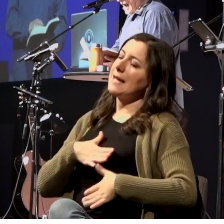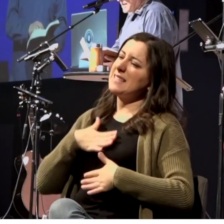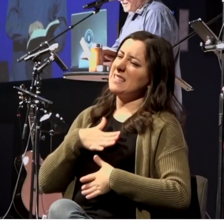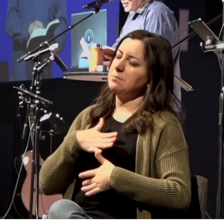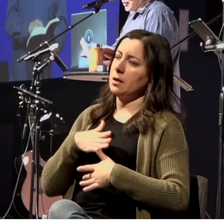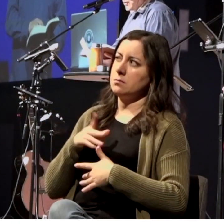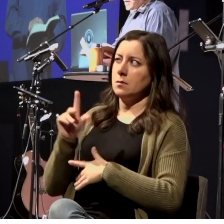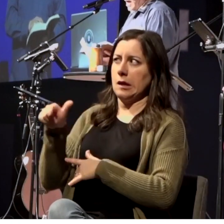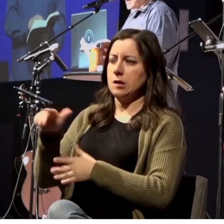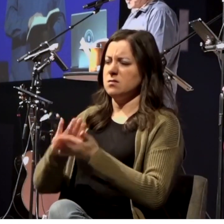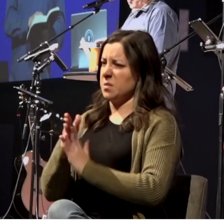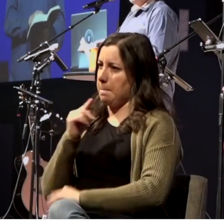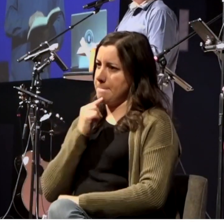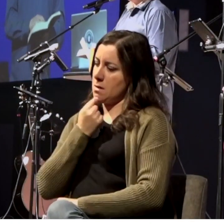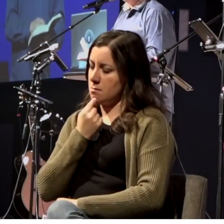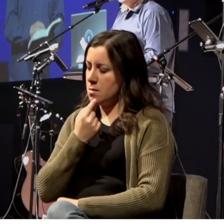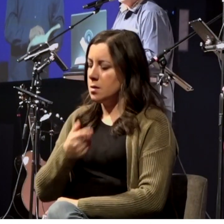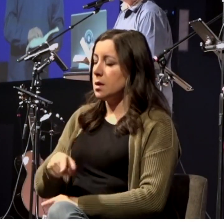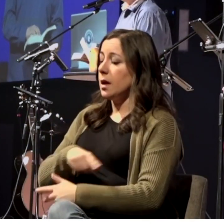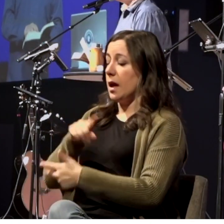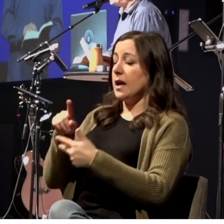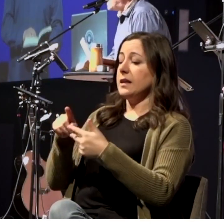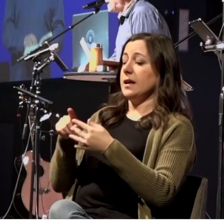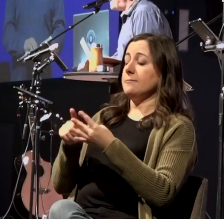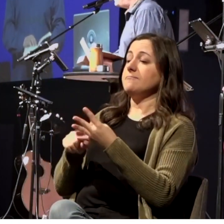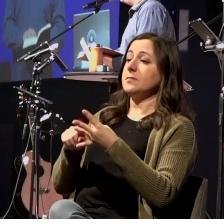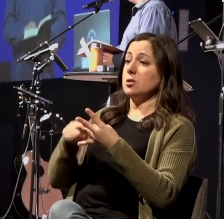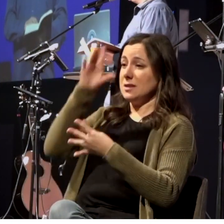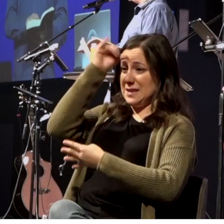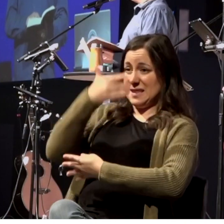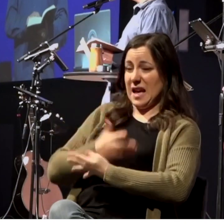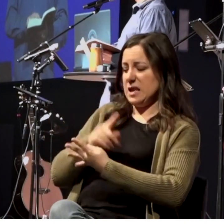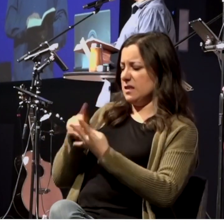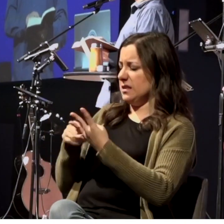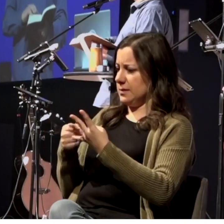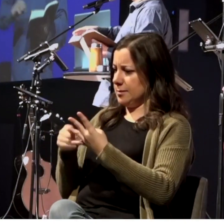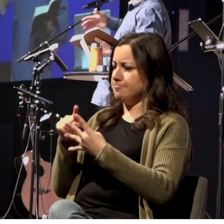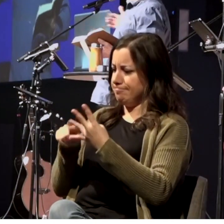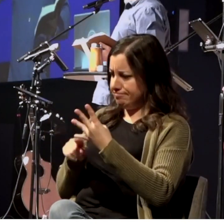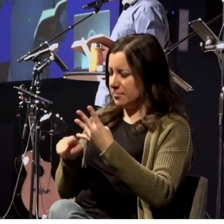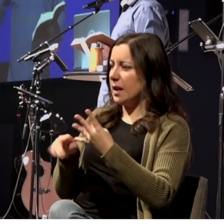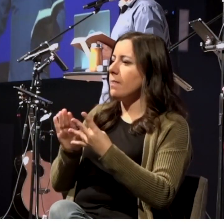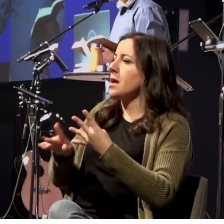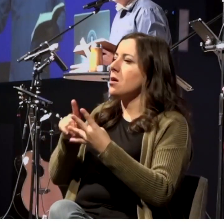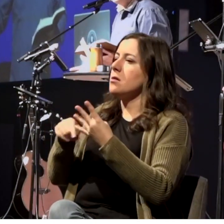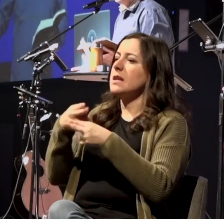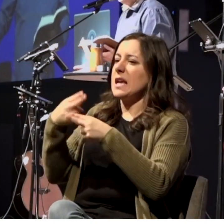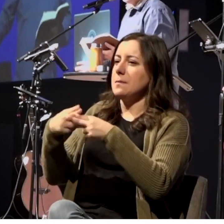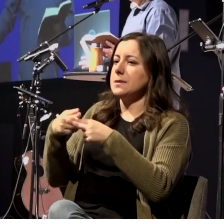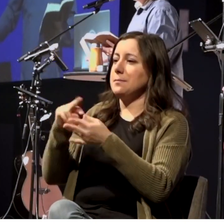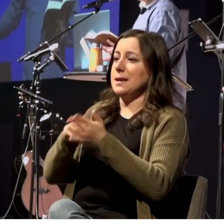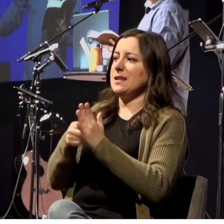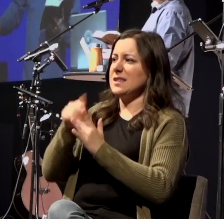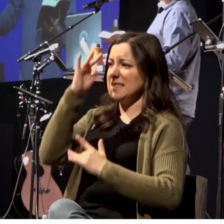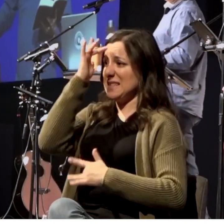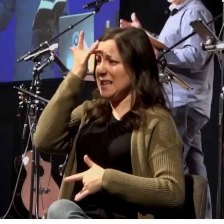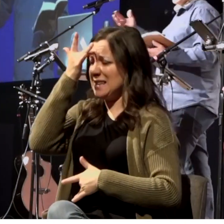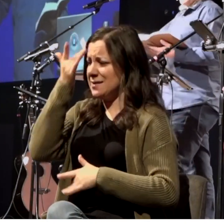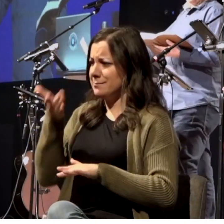names of his two sons were Malan and Chilion, which basically means sick and dying. Who names their kids sick and dying,